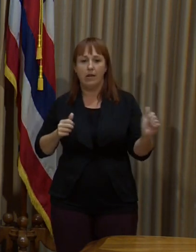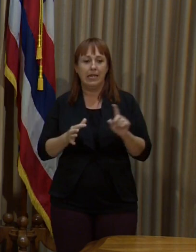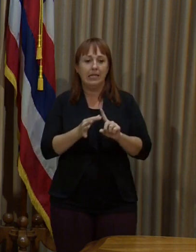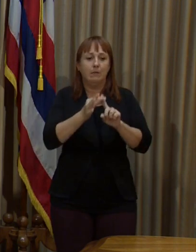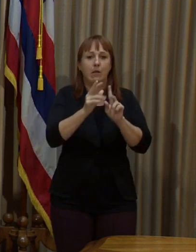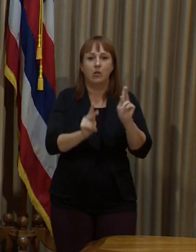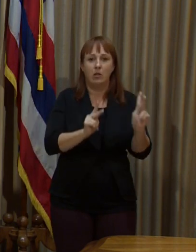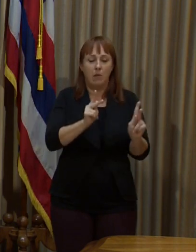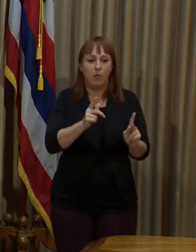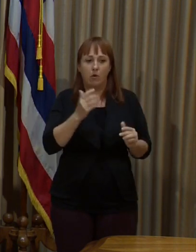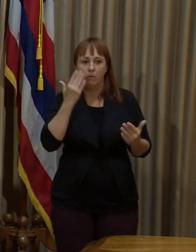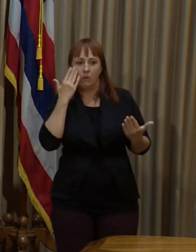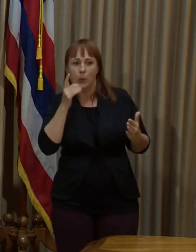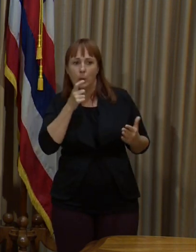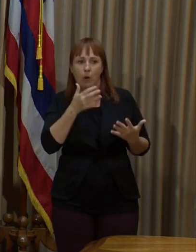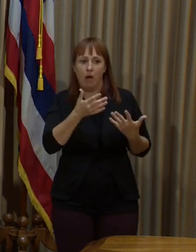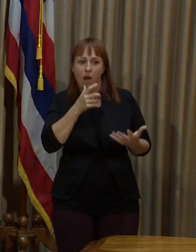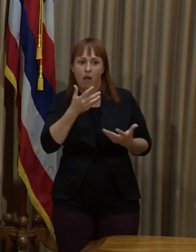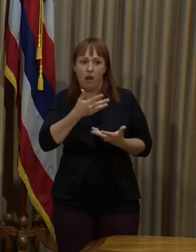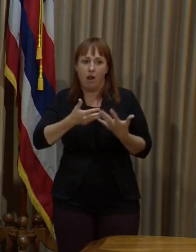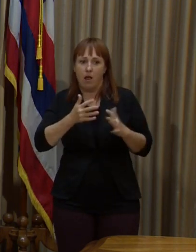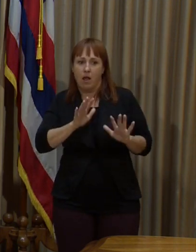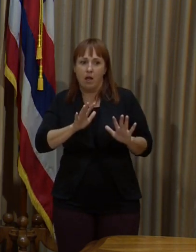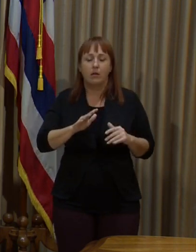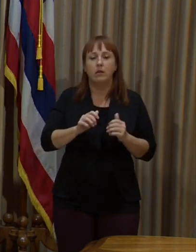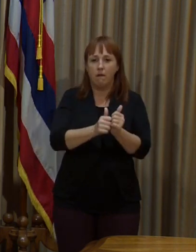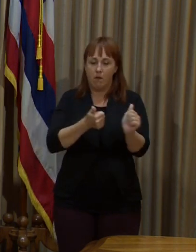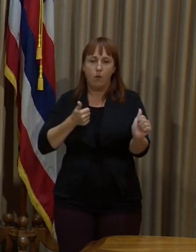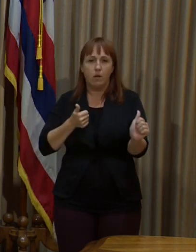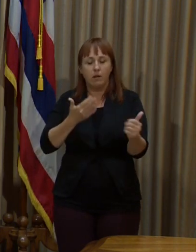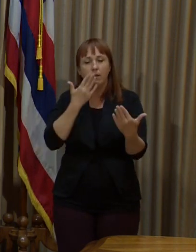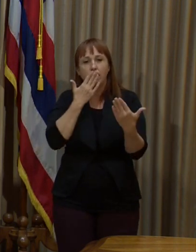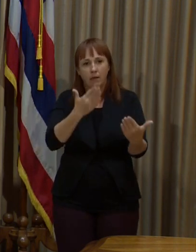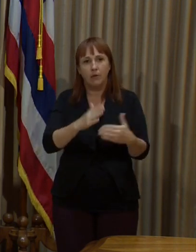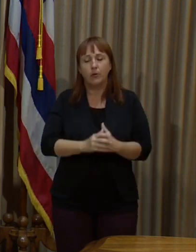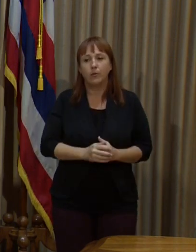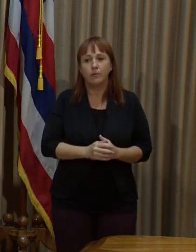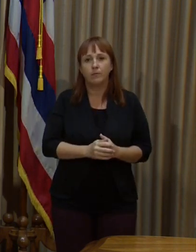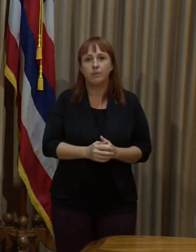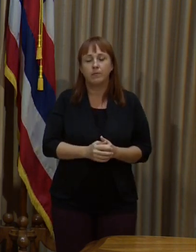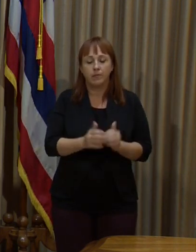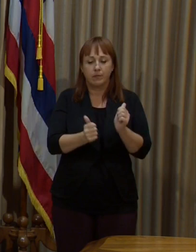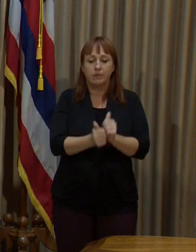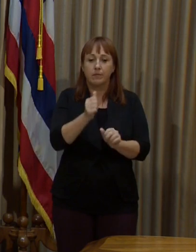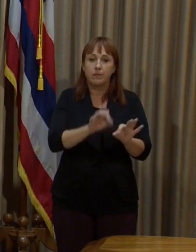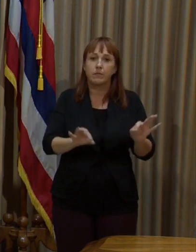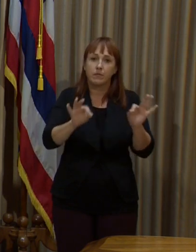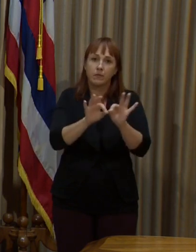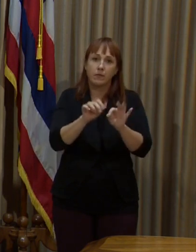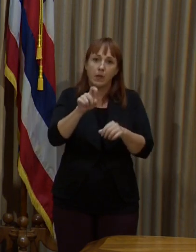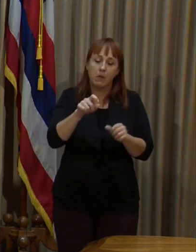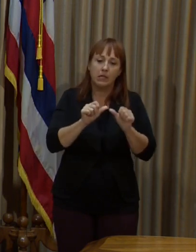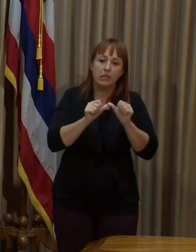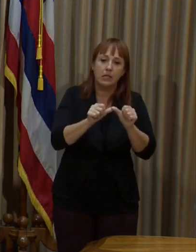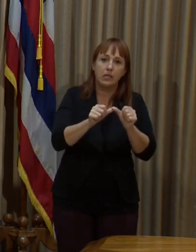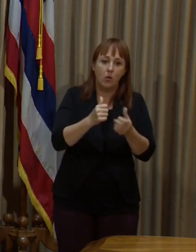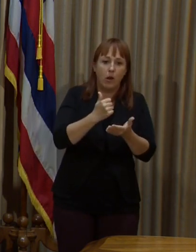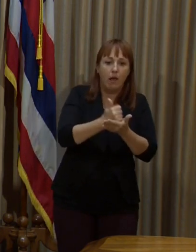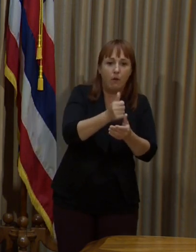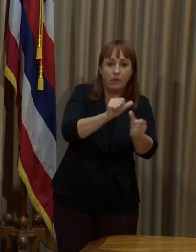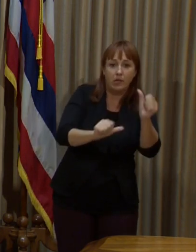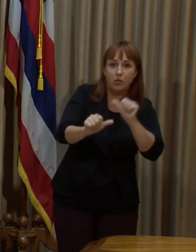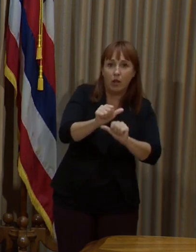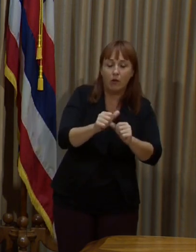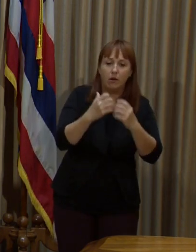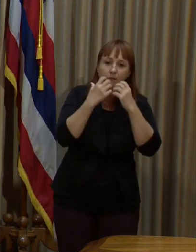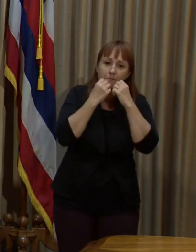familiar with. And I think most importantly, we need to continue to help each other